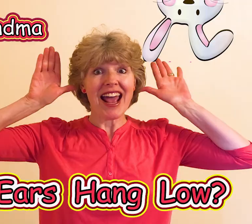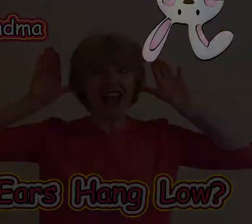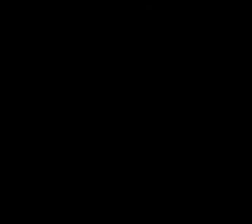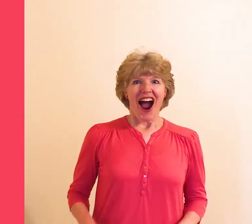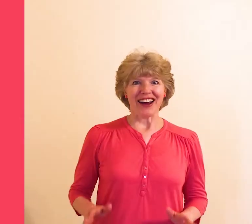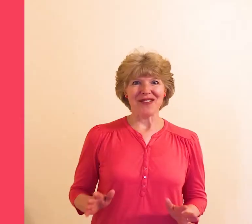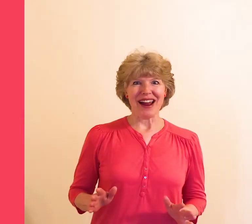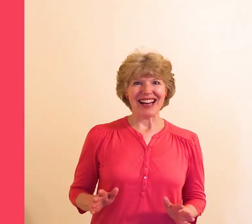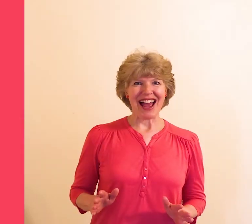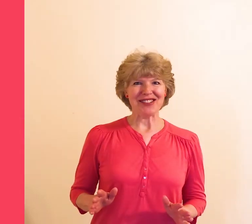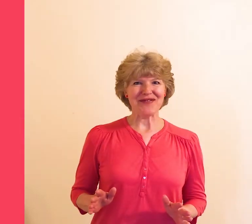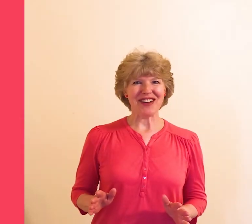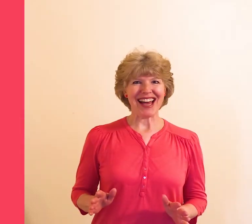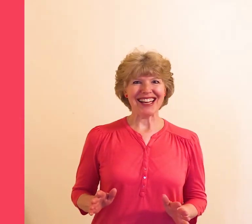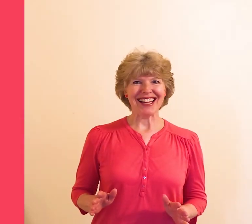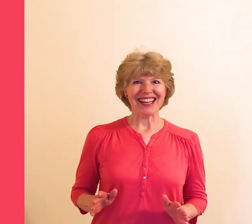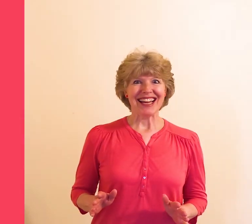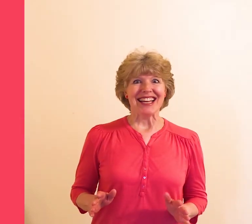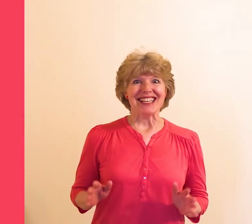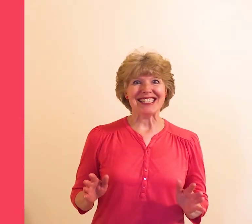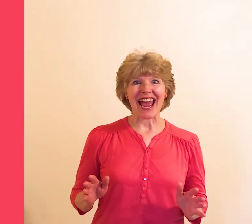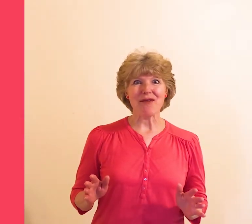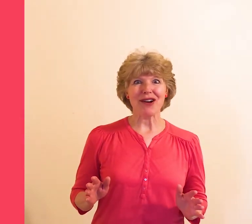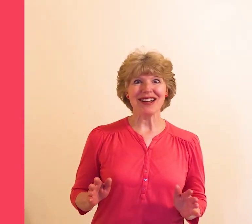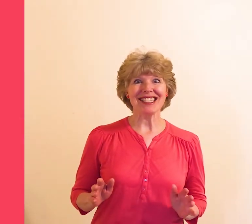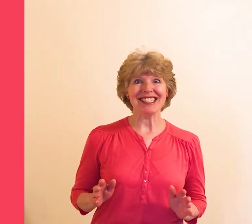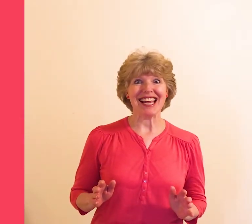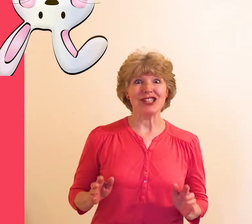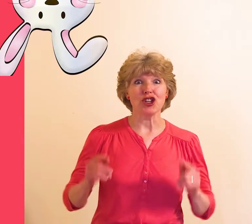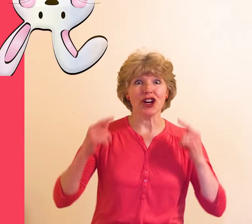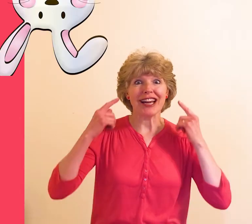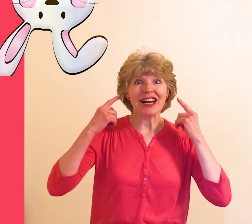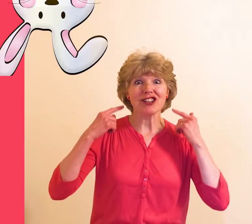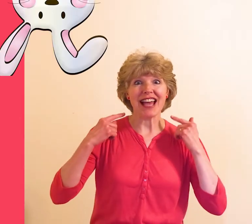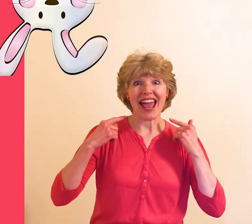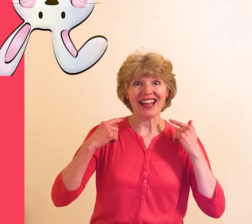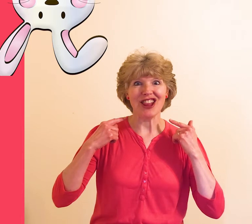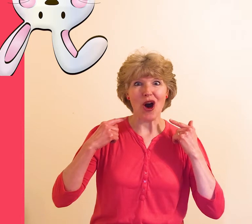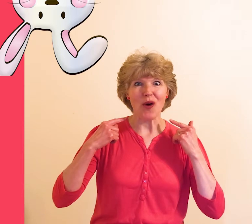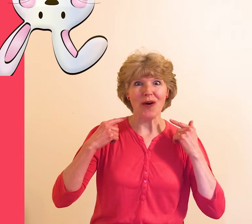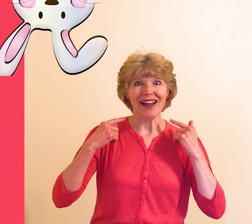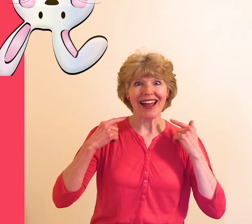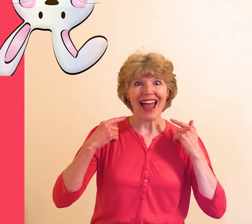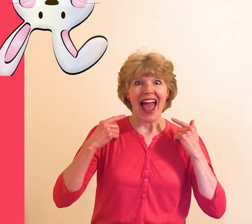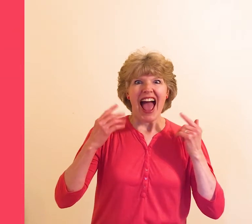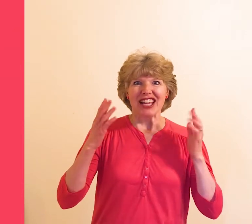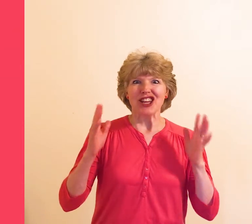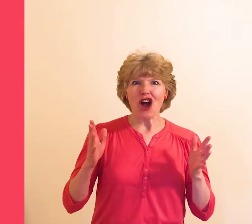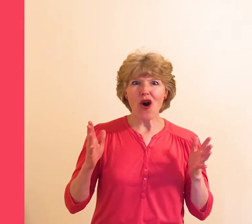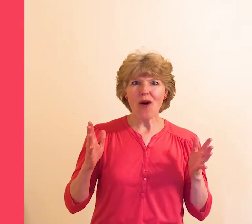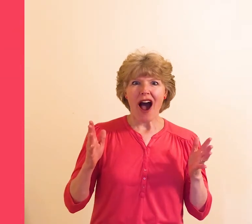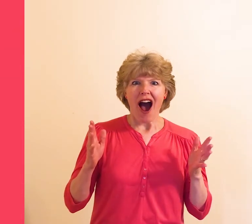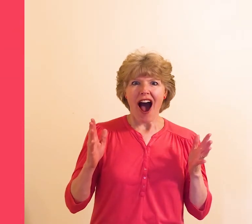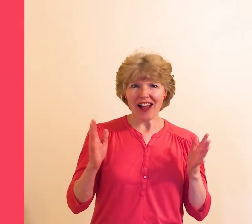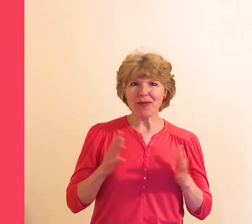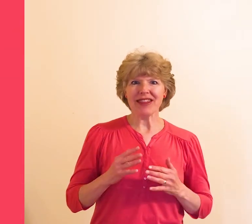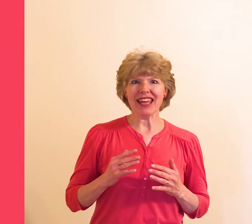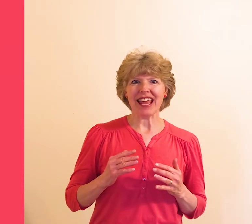are you ready to have some fun today we're going to sing do your ears hang low you know I've been thinking